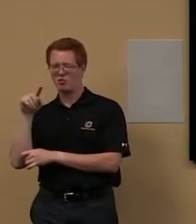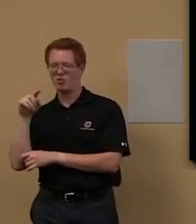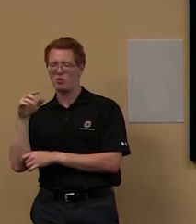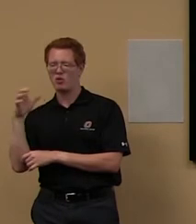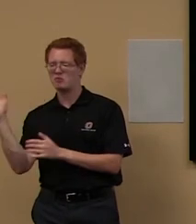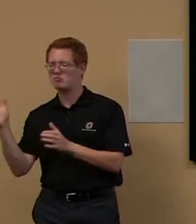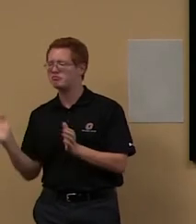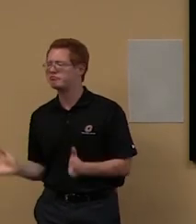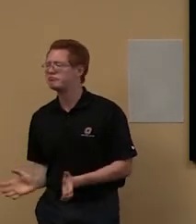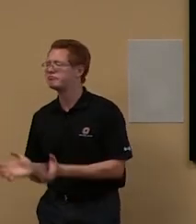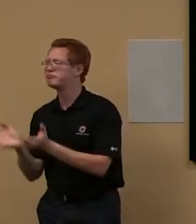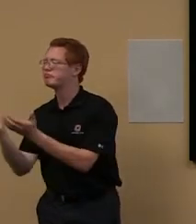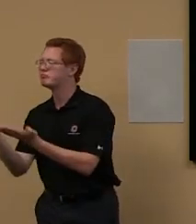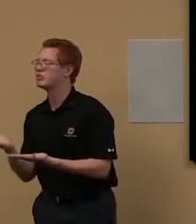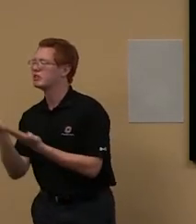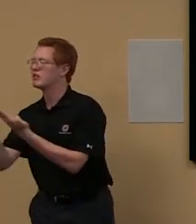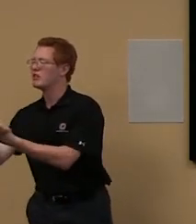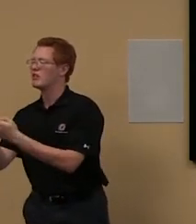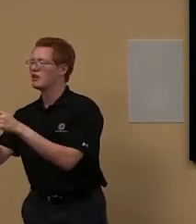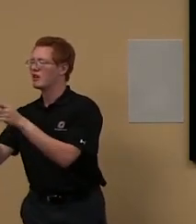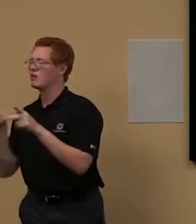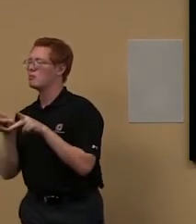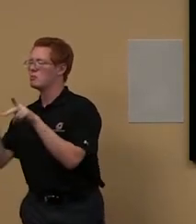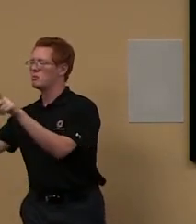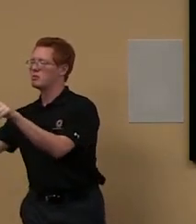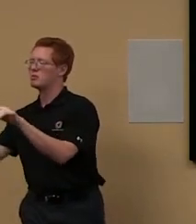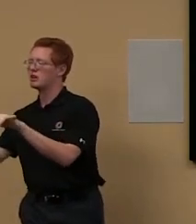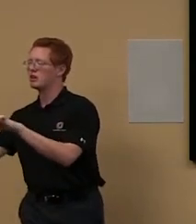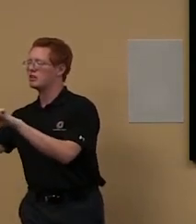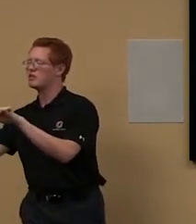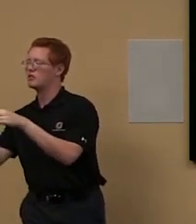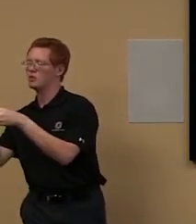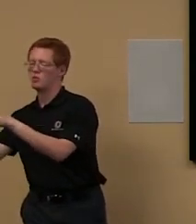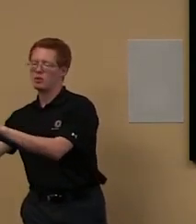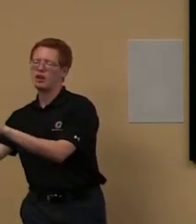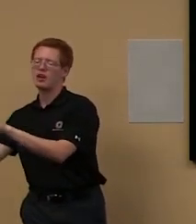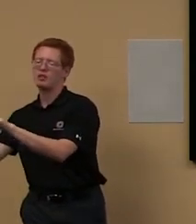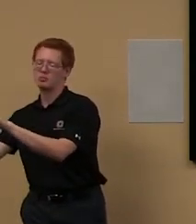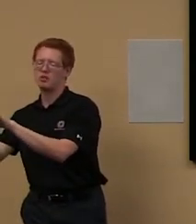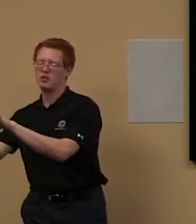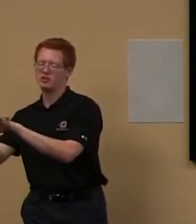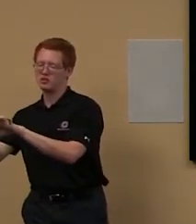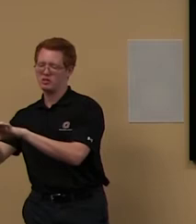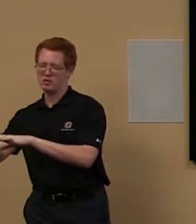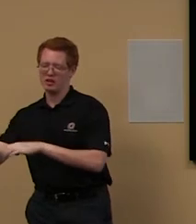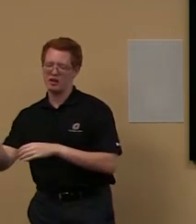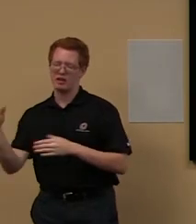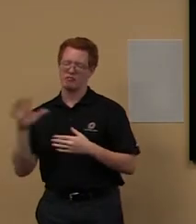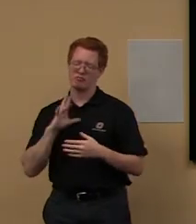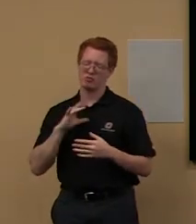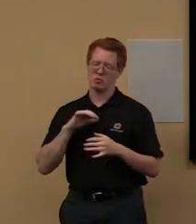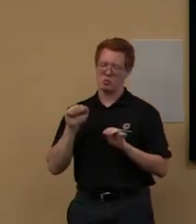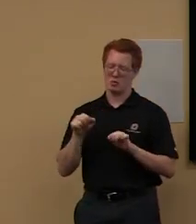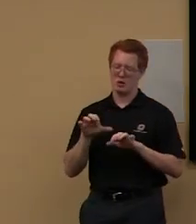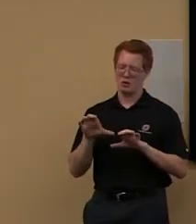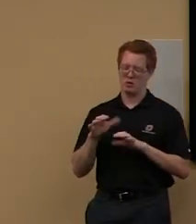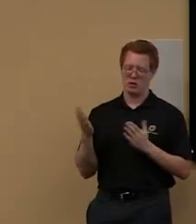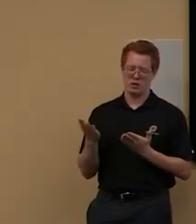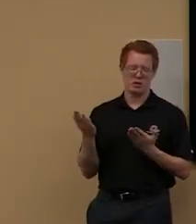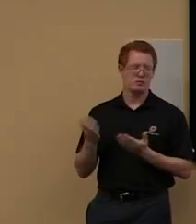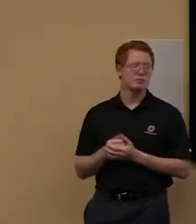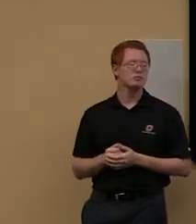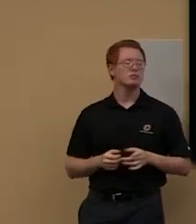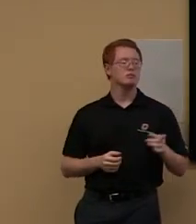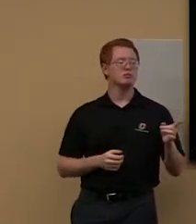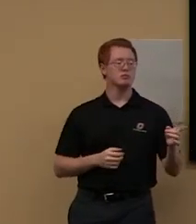public in a different format. We've done that as well. So that's a really cool kind of thing. Um, I'm